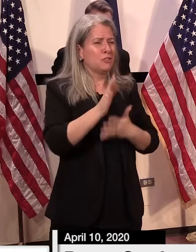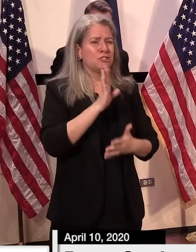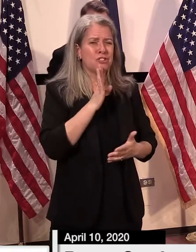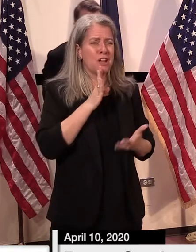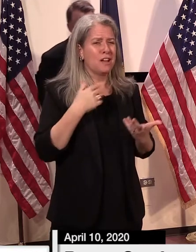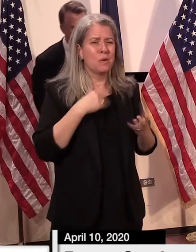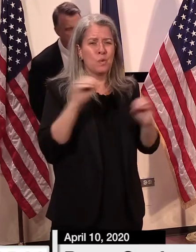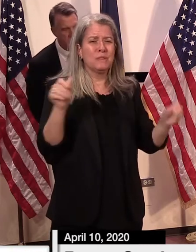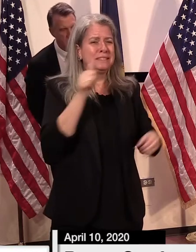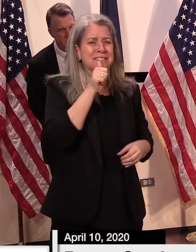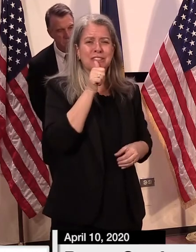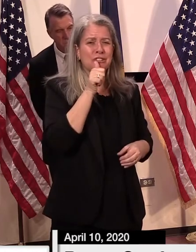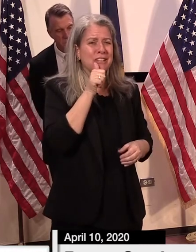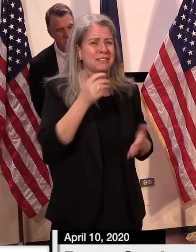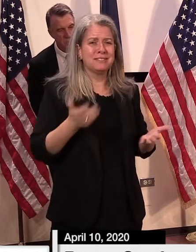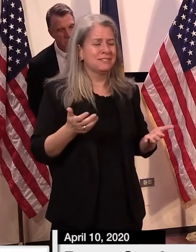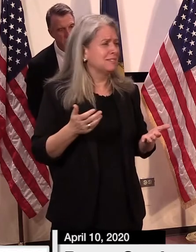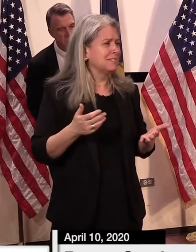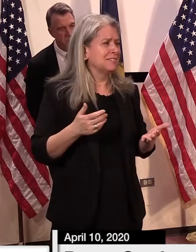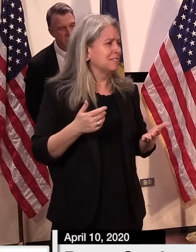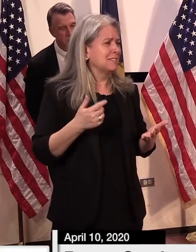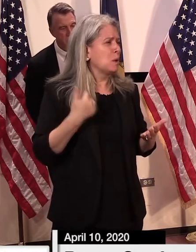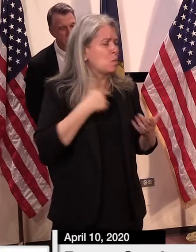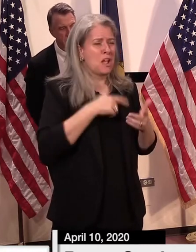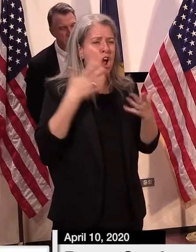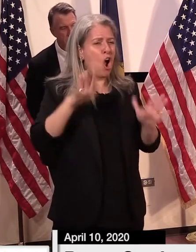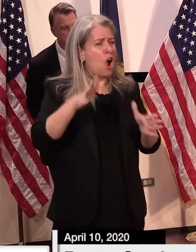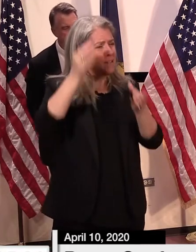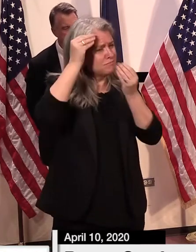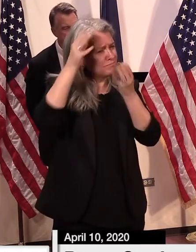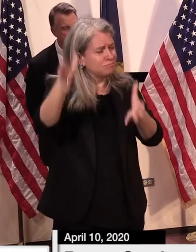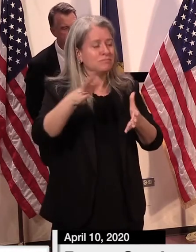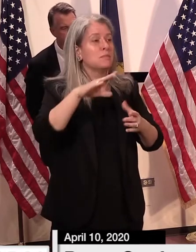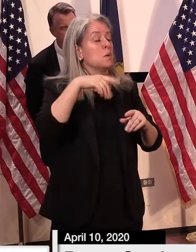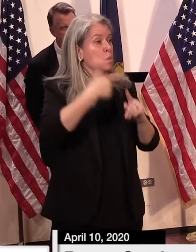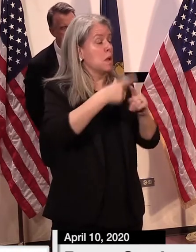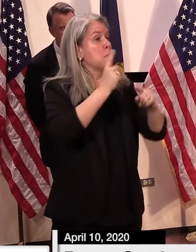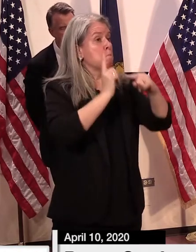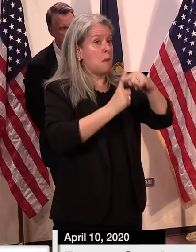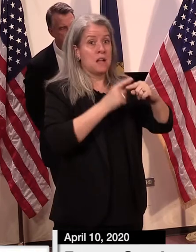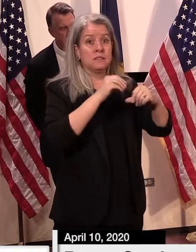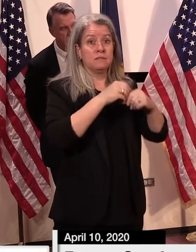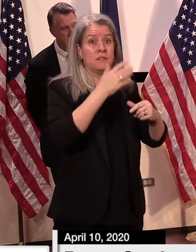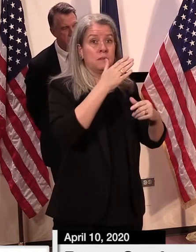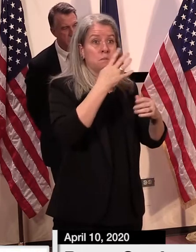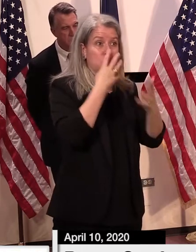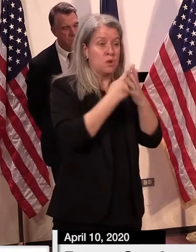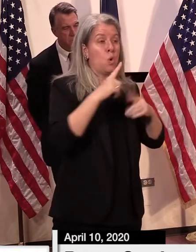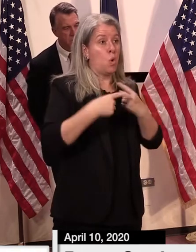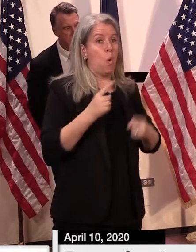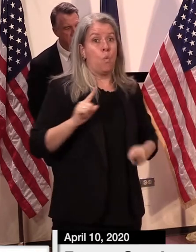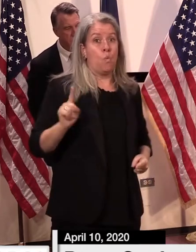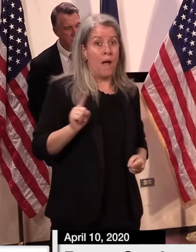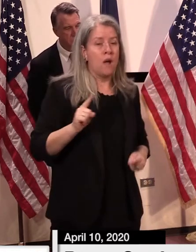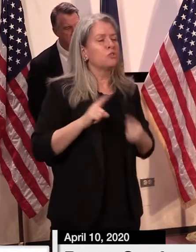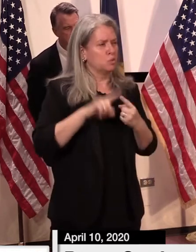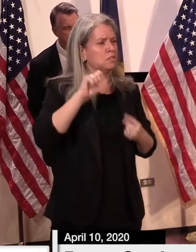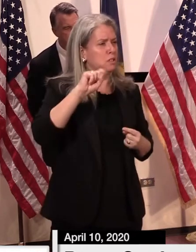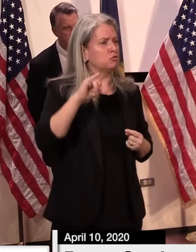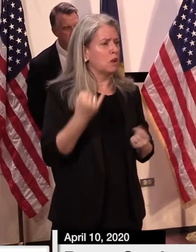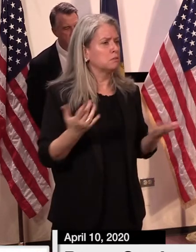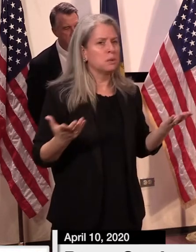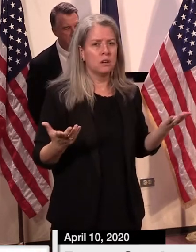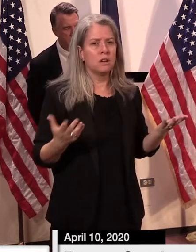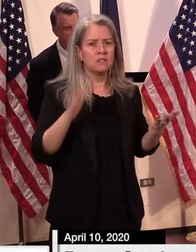where these cases would go in a surge capacity sort of way. In terms of protection,